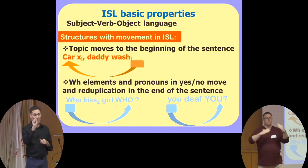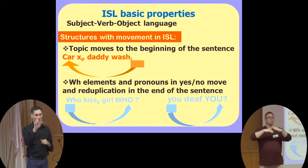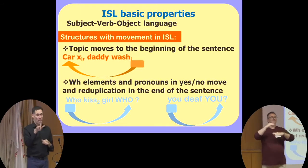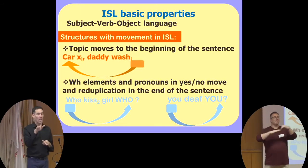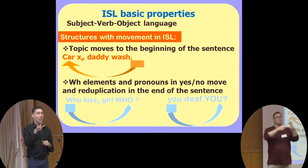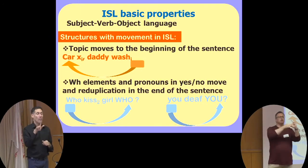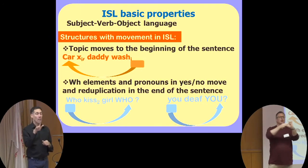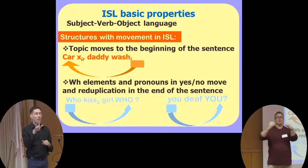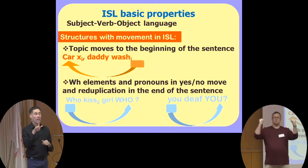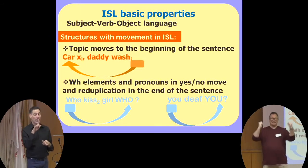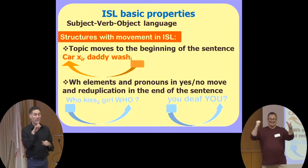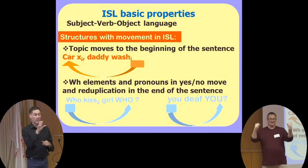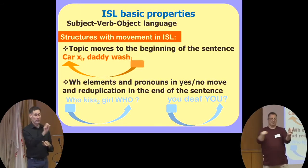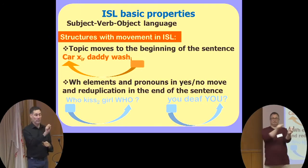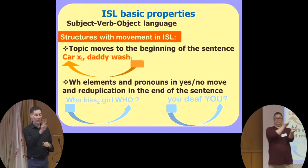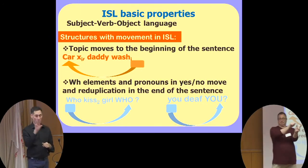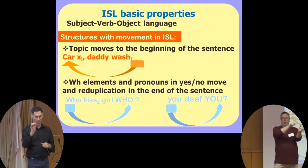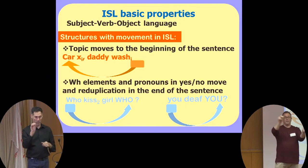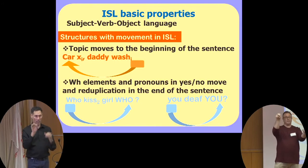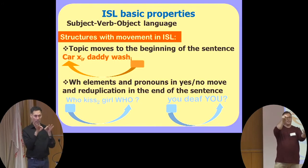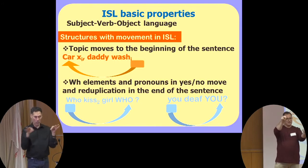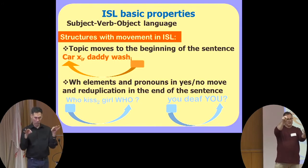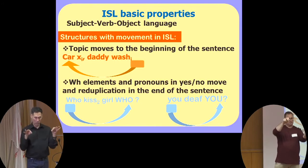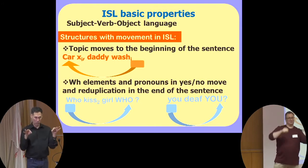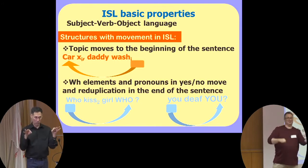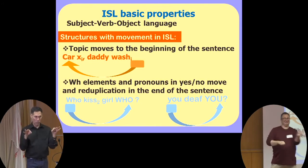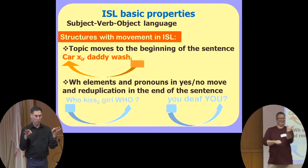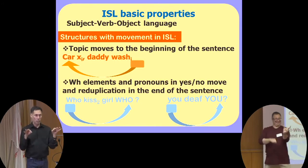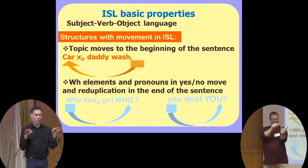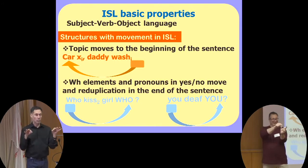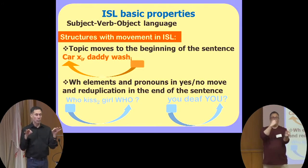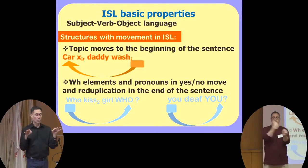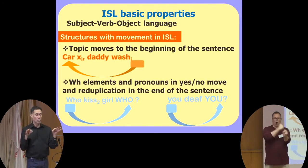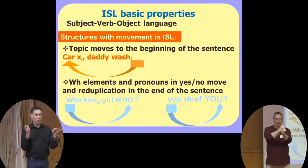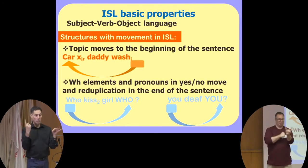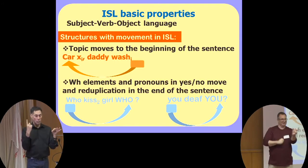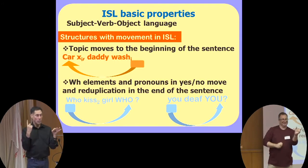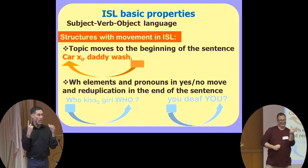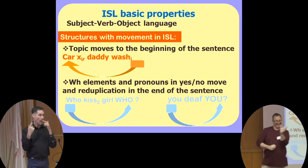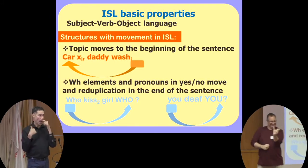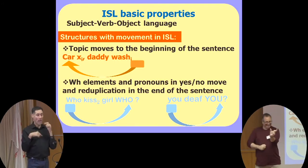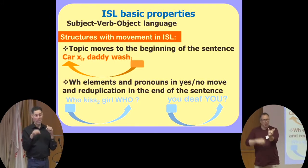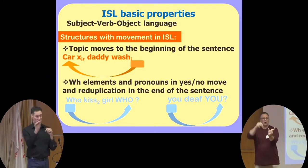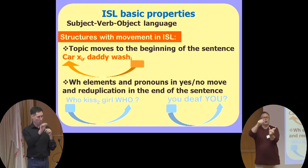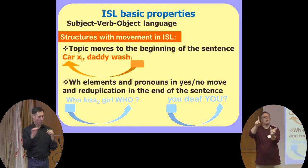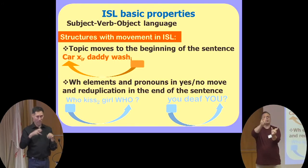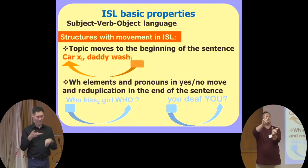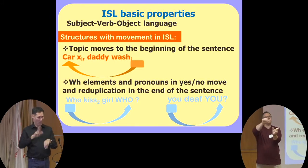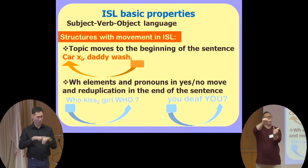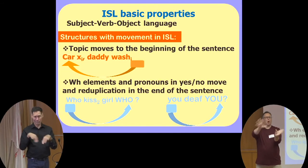a subject, verb, object language. And it includes movement like any other natural language, it includes movement.